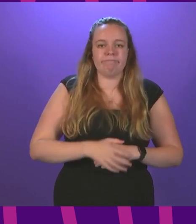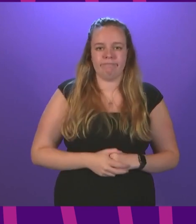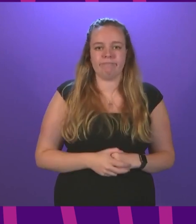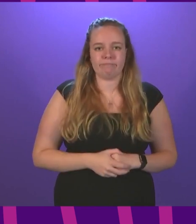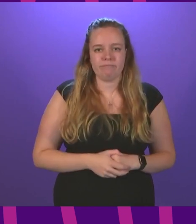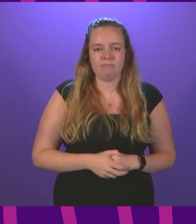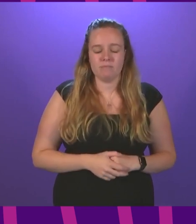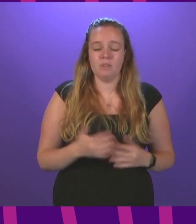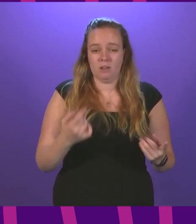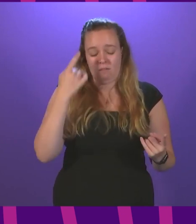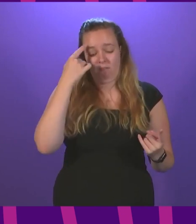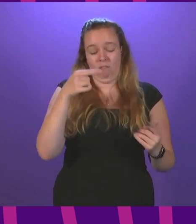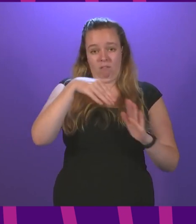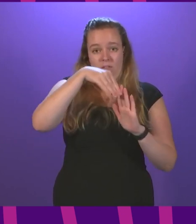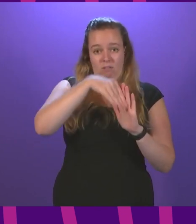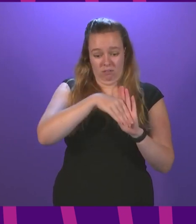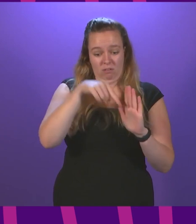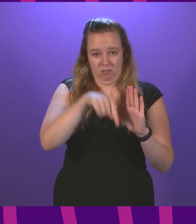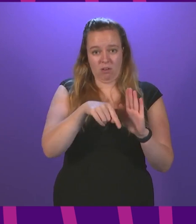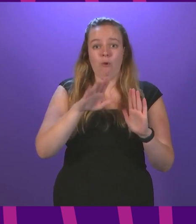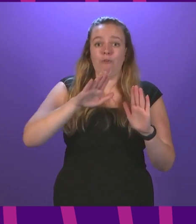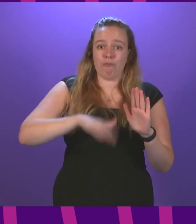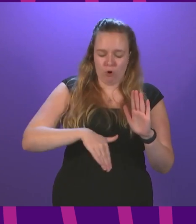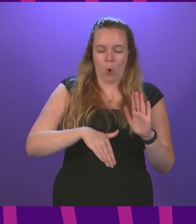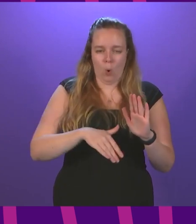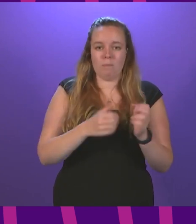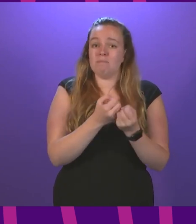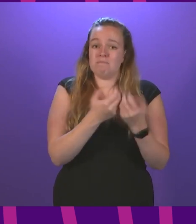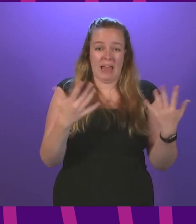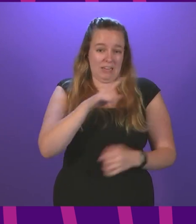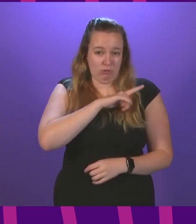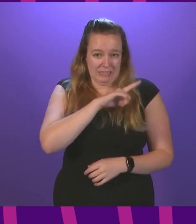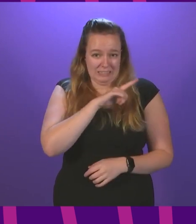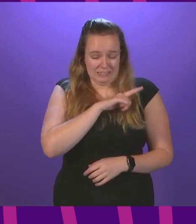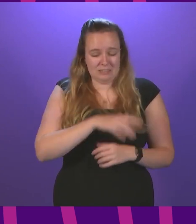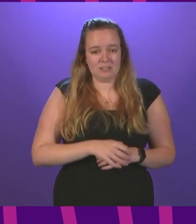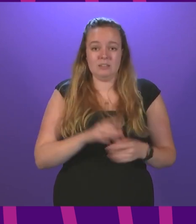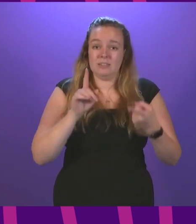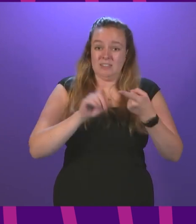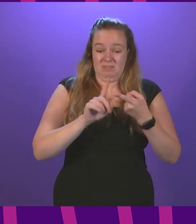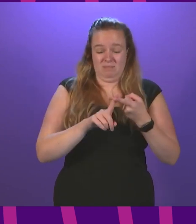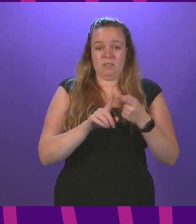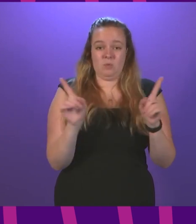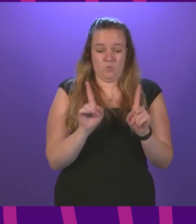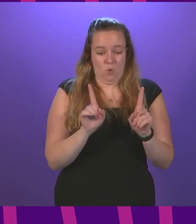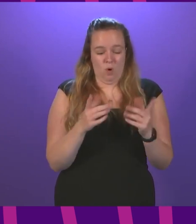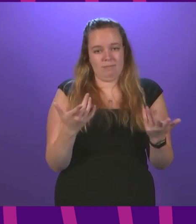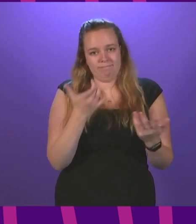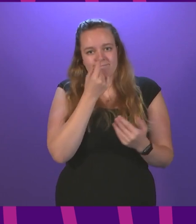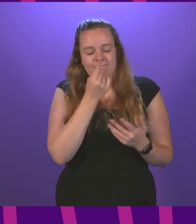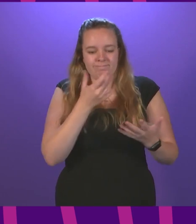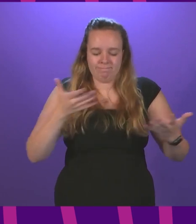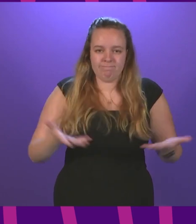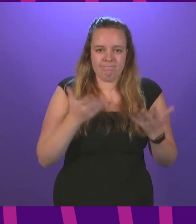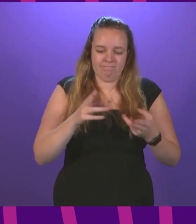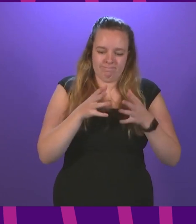We consider that the fall in cases is being driven by a number of factors. A key one is likely to be the increasing